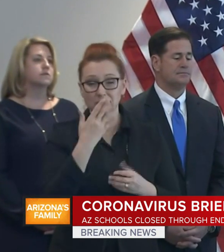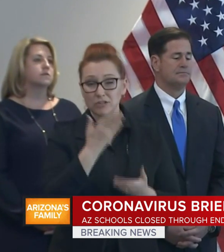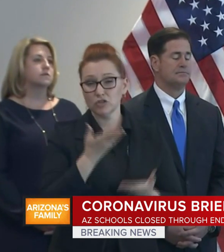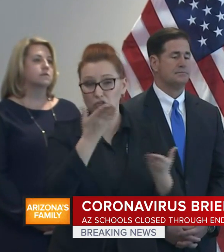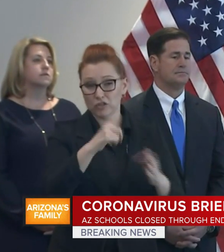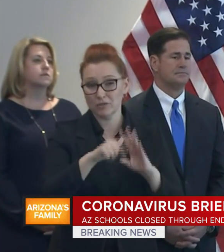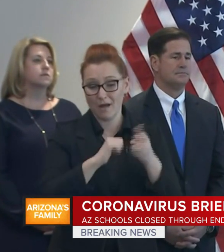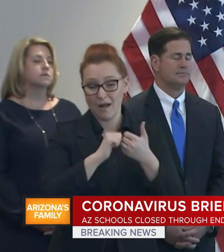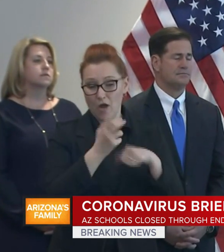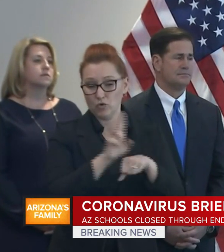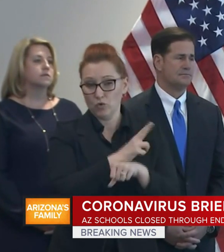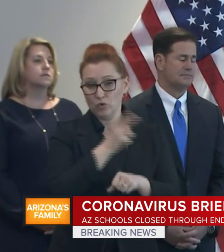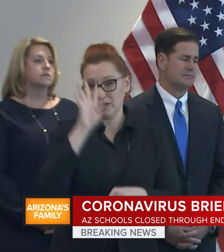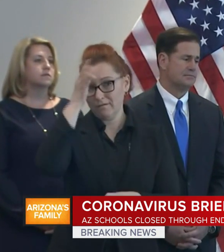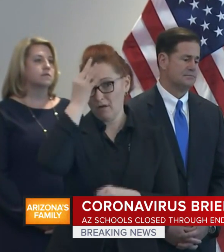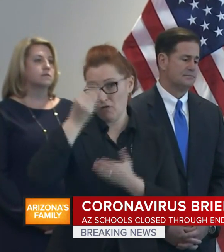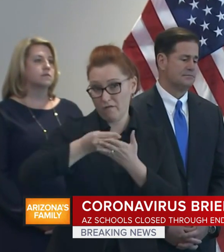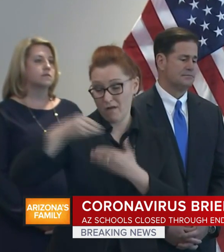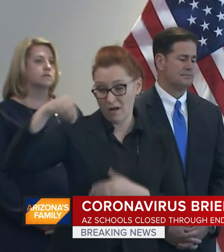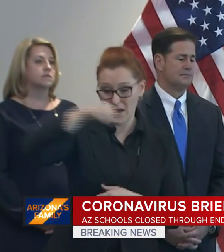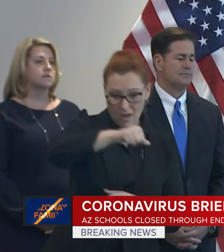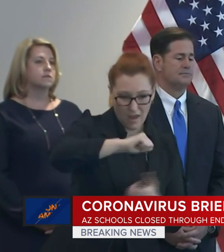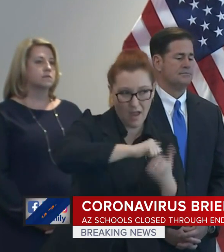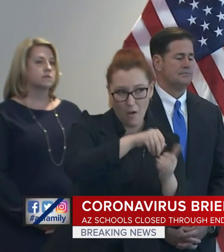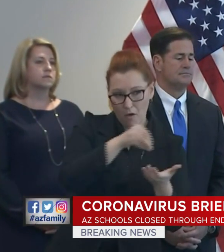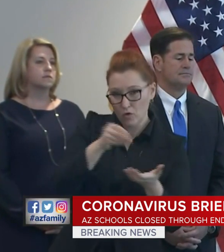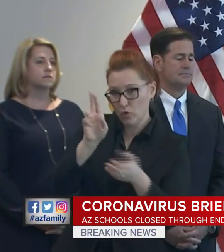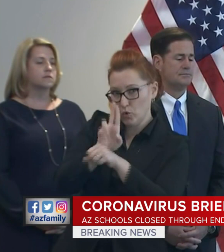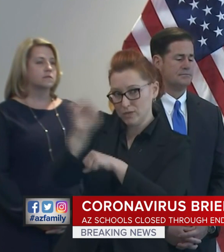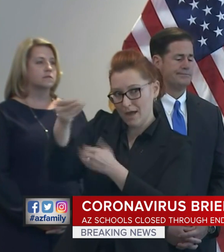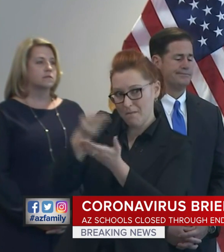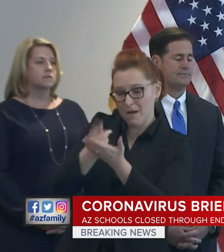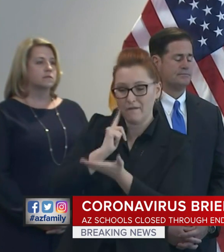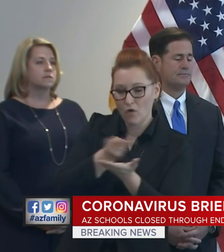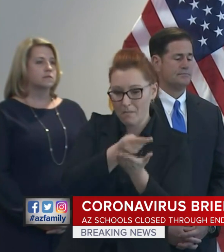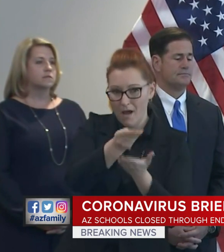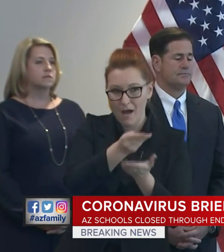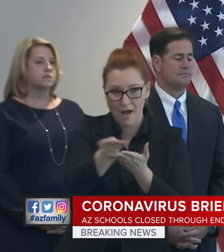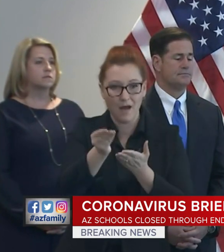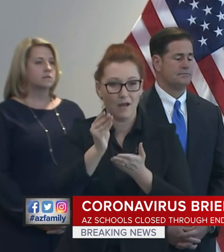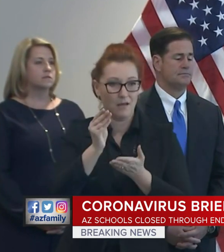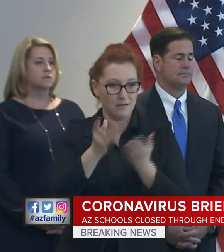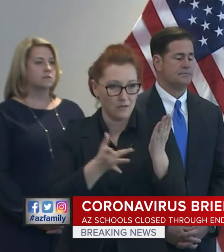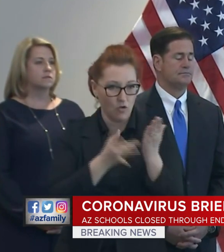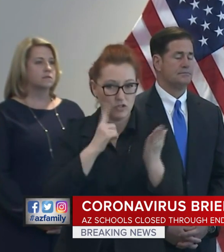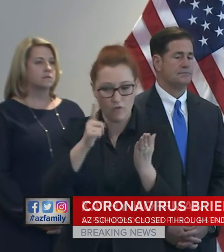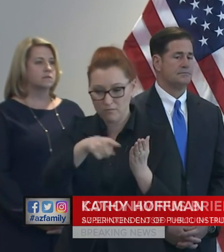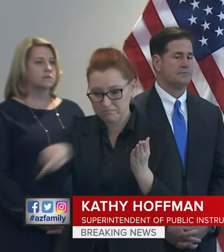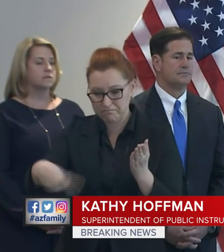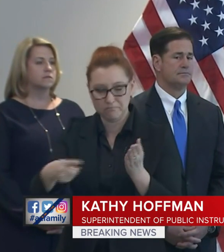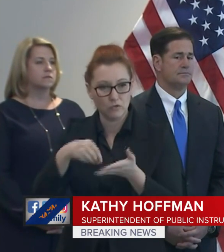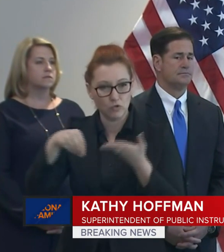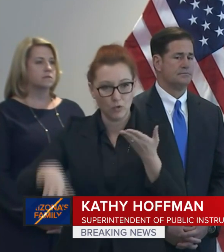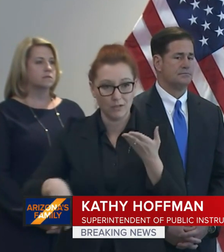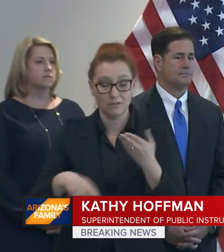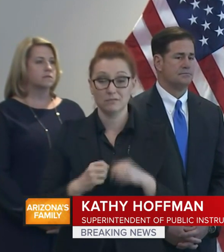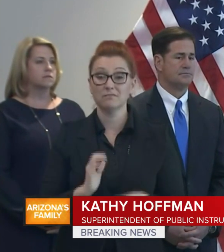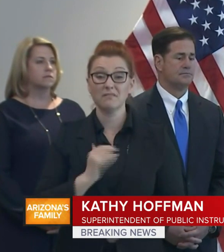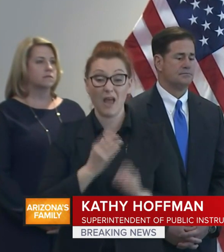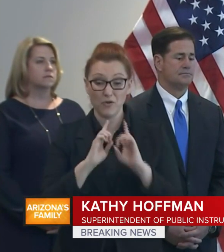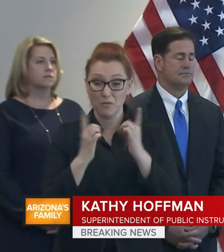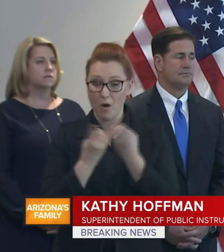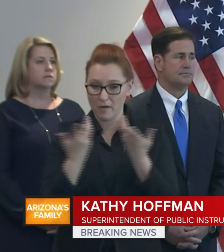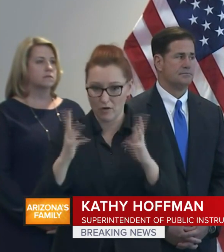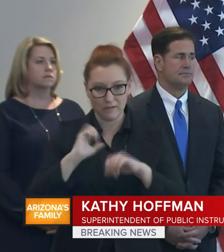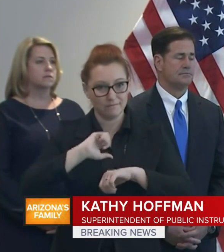federal funds to purchase technology for students. And our Department's K-12 standards team has already begun to